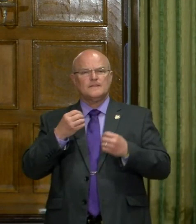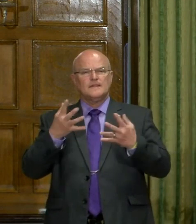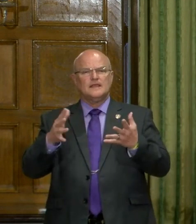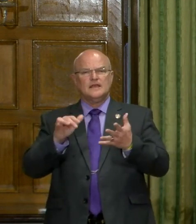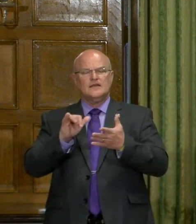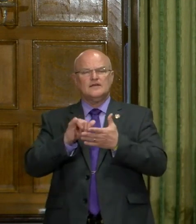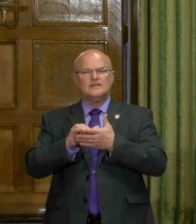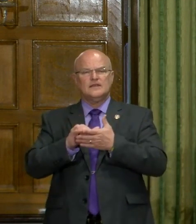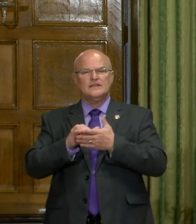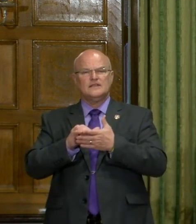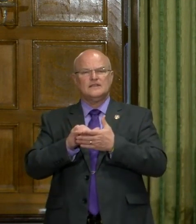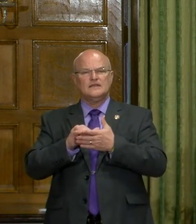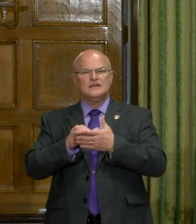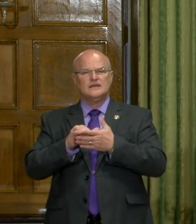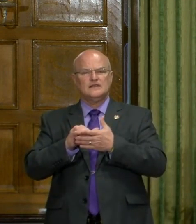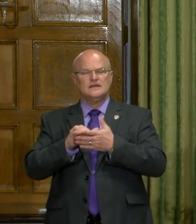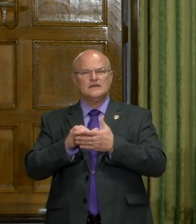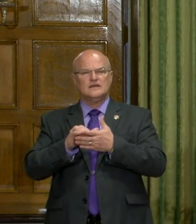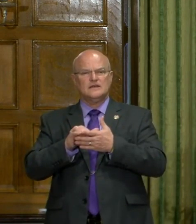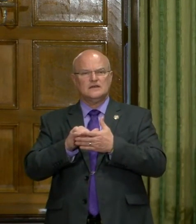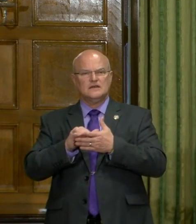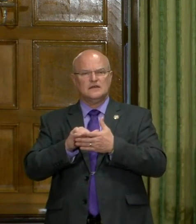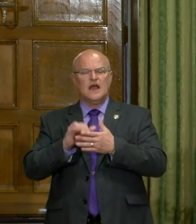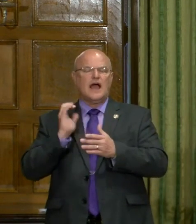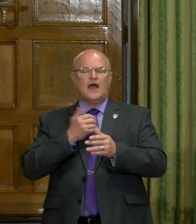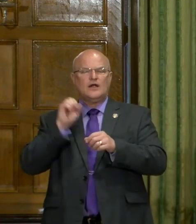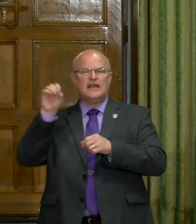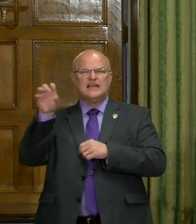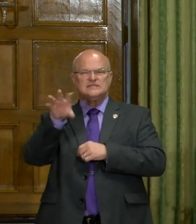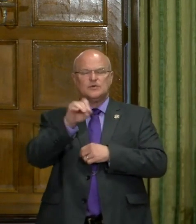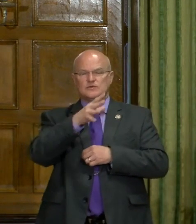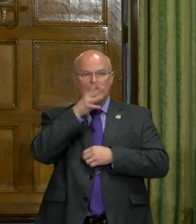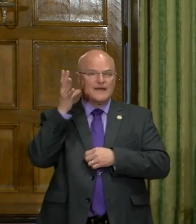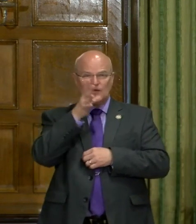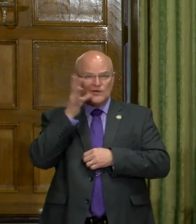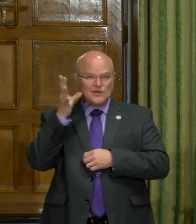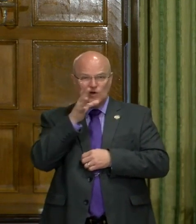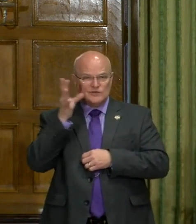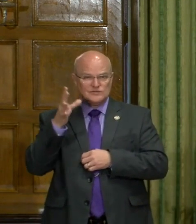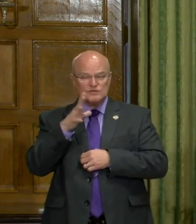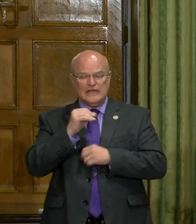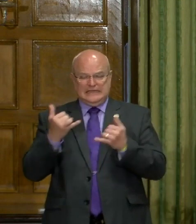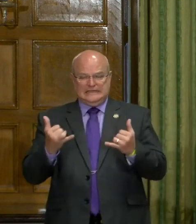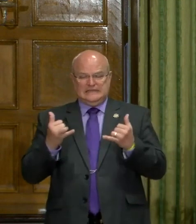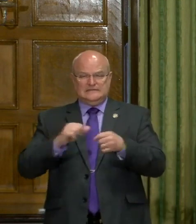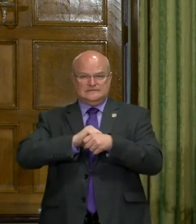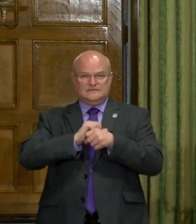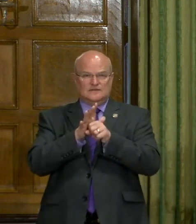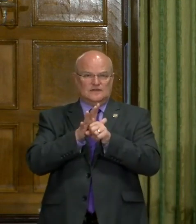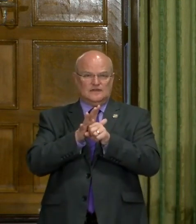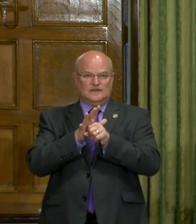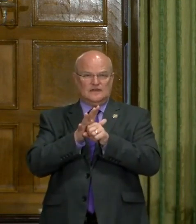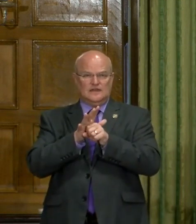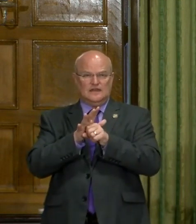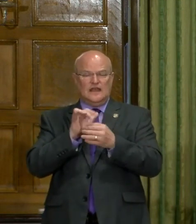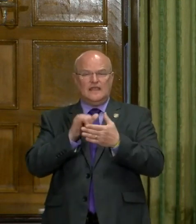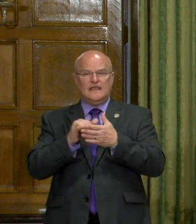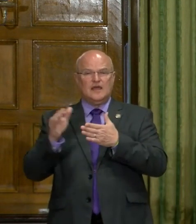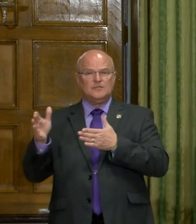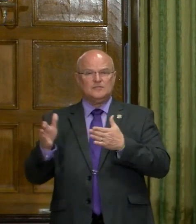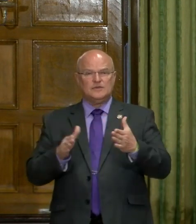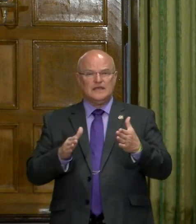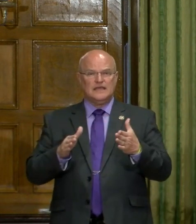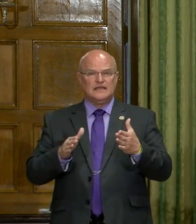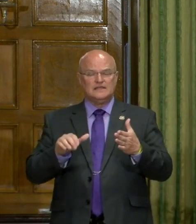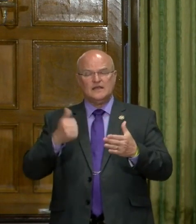given that the state, the state exports are primarily agriculture, agricultural, and in light of the coronavirus outbreak that processing plants in